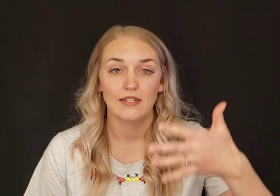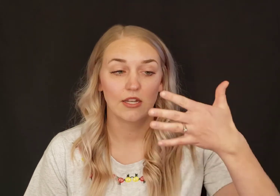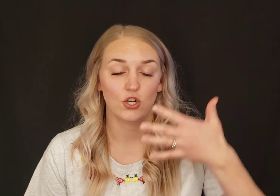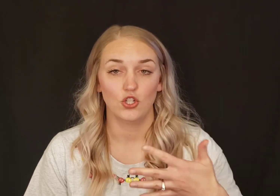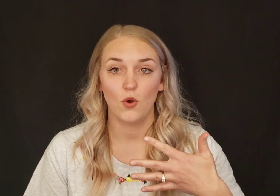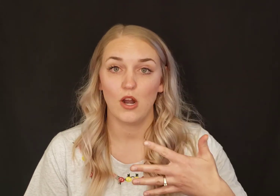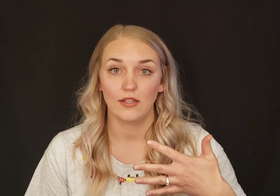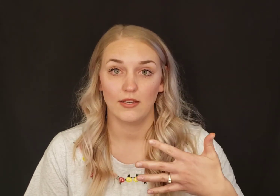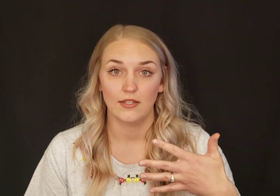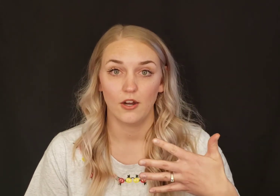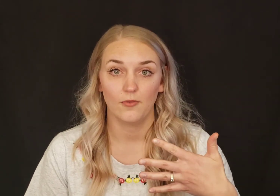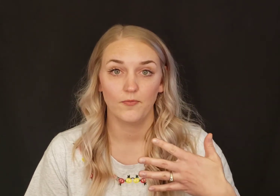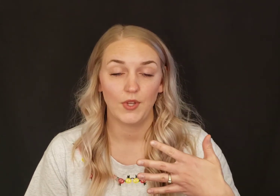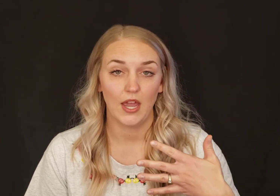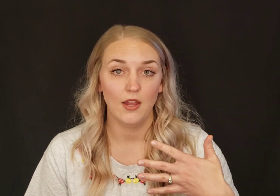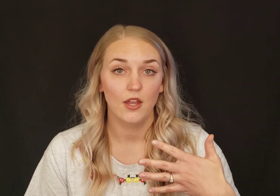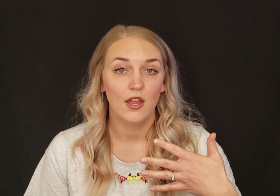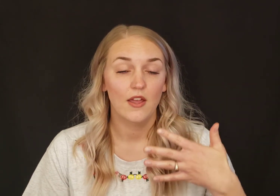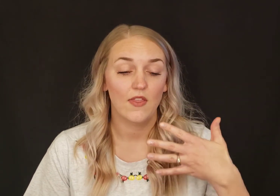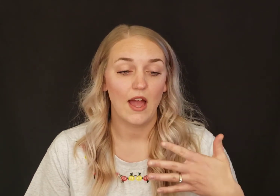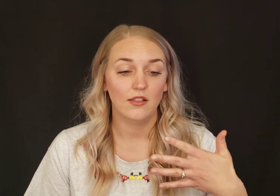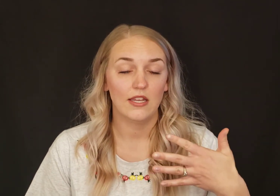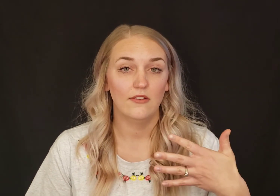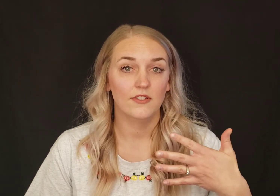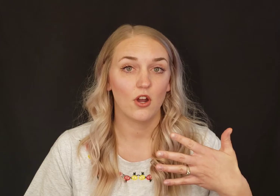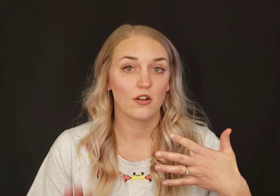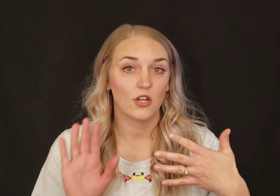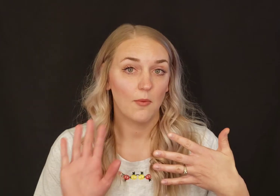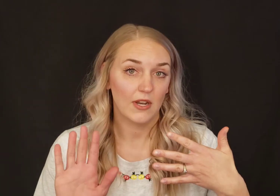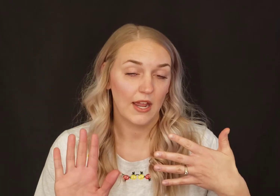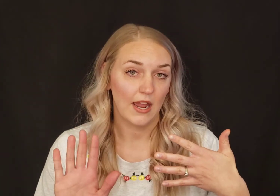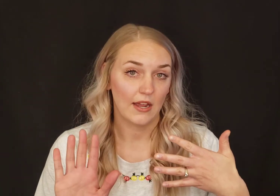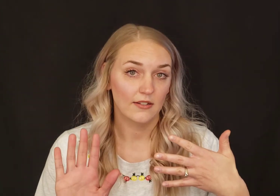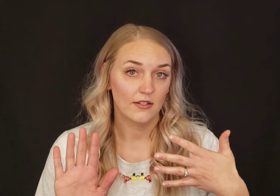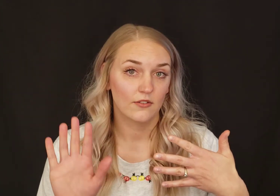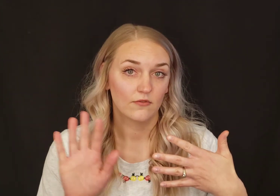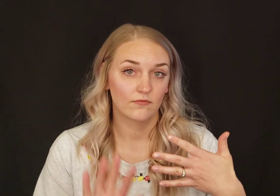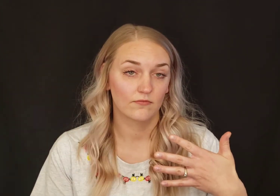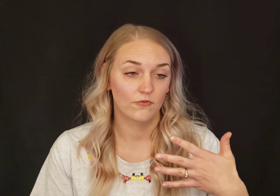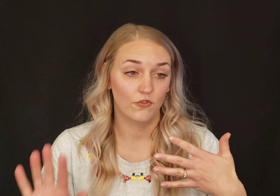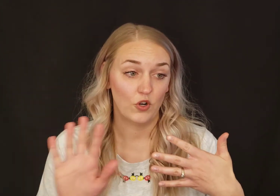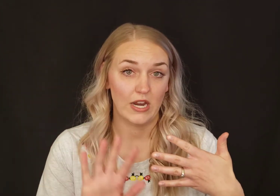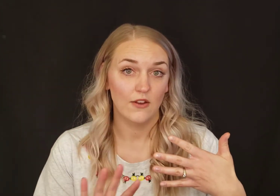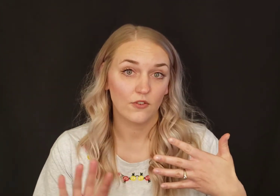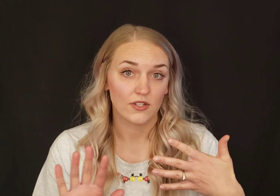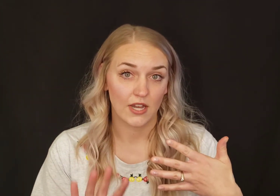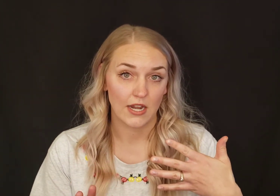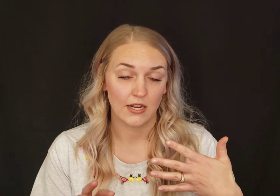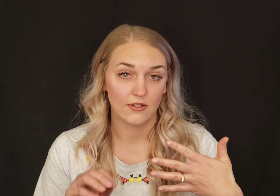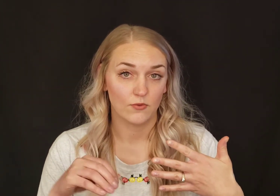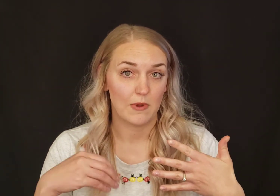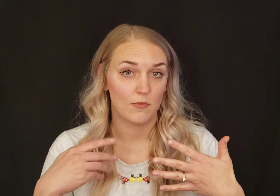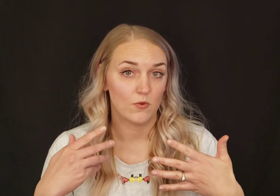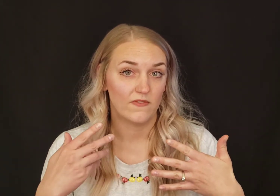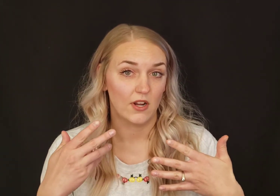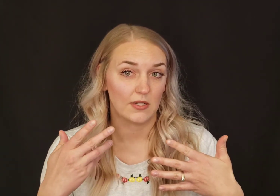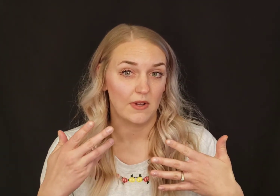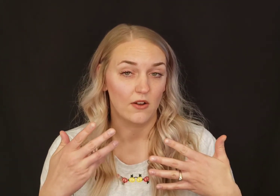it's going to show our list here. Okay, that leaves our dominant hand free for signings. Remember, we've talked about